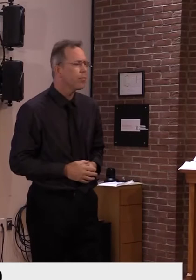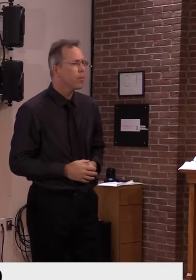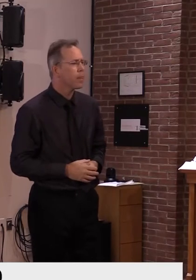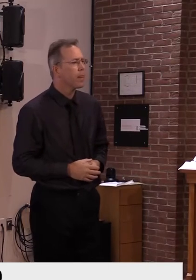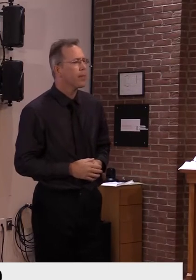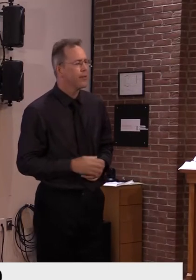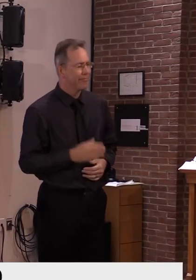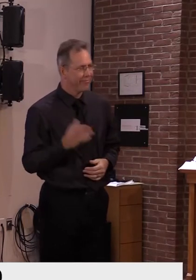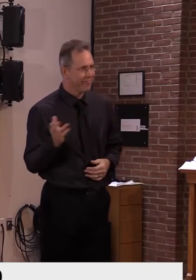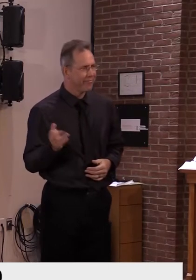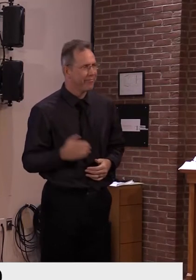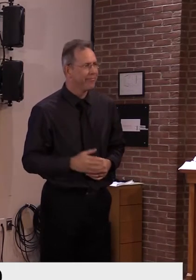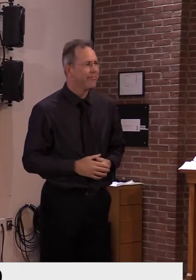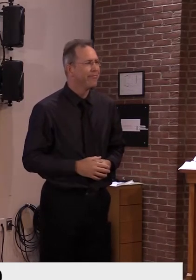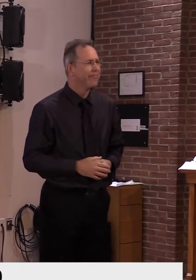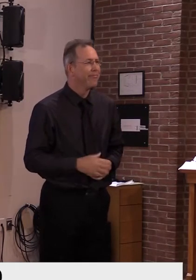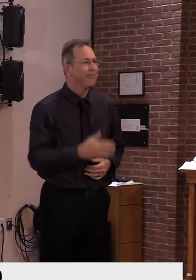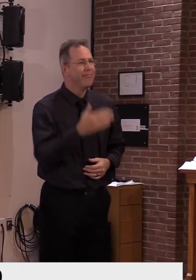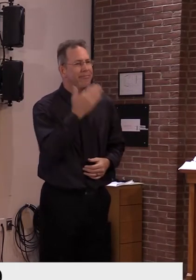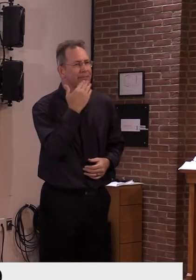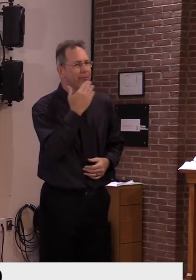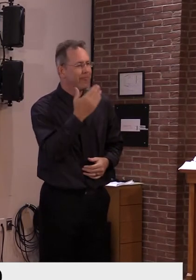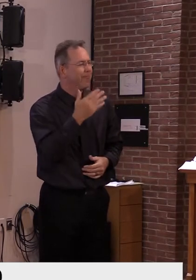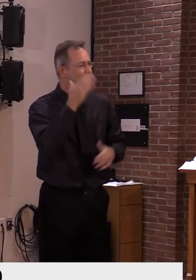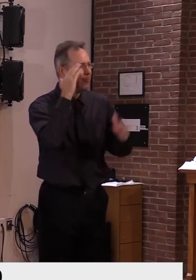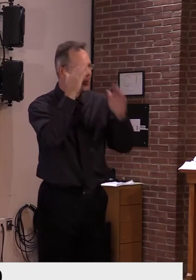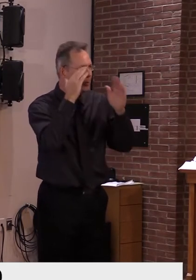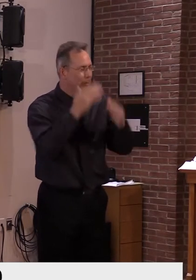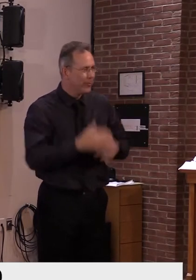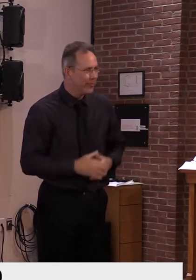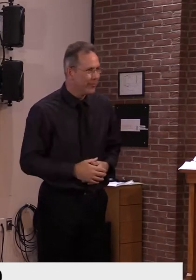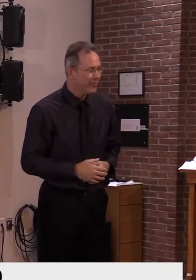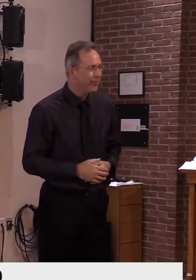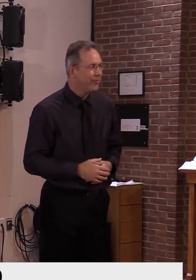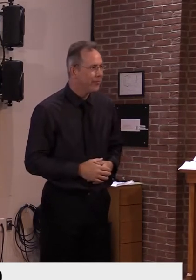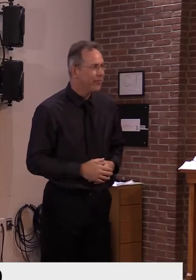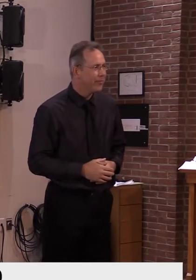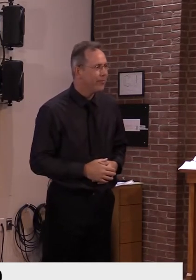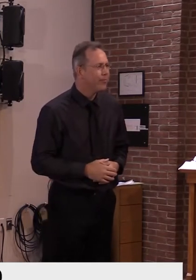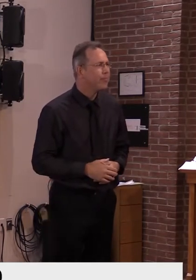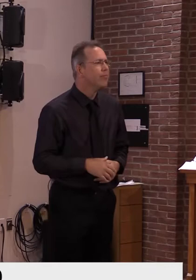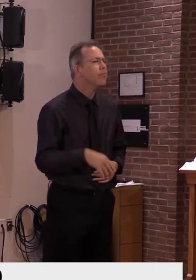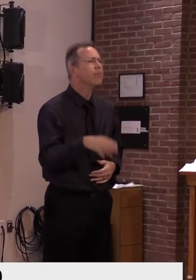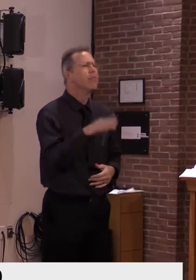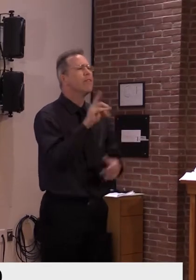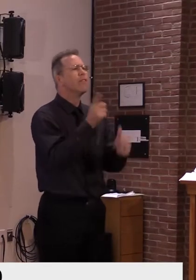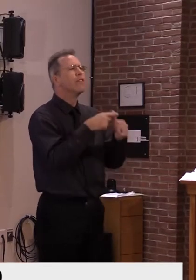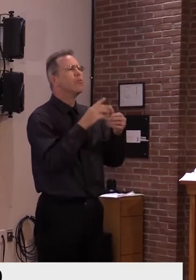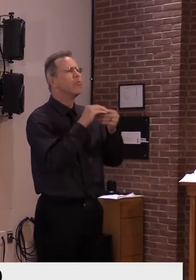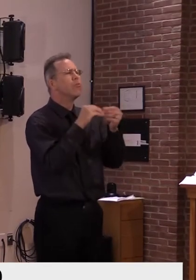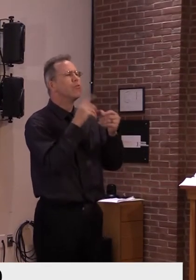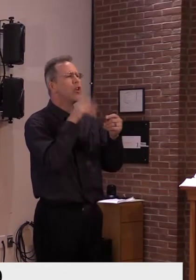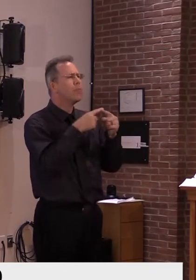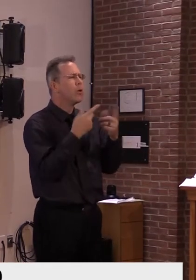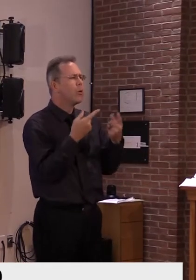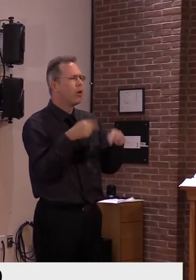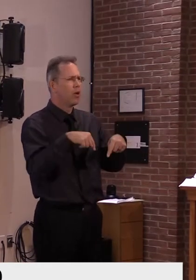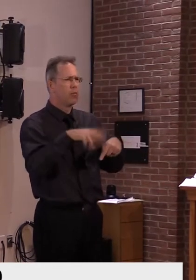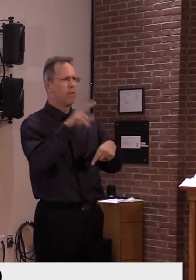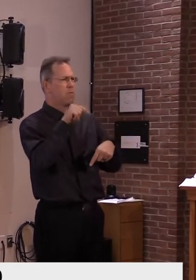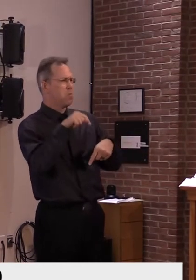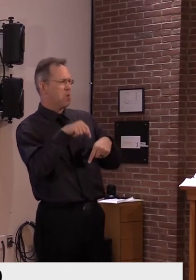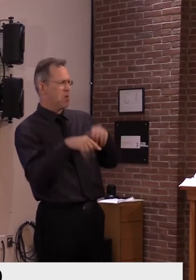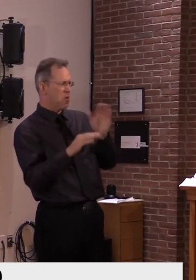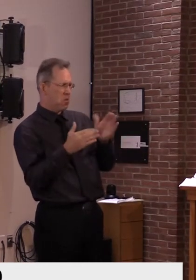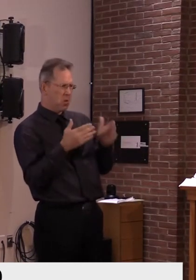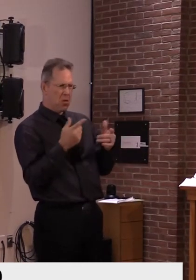Thank you very much, Governor. Good morning, everybody. So today we're going to start with a discussion about the recent uptick in our cases here in Vermont,